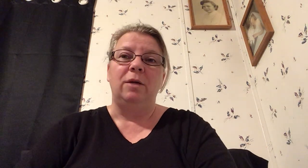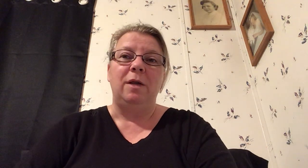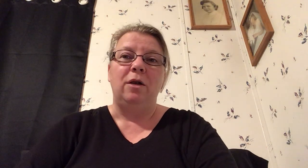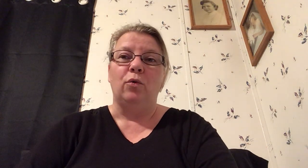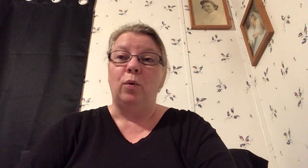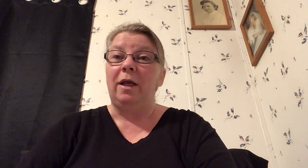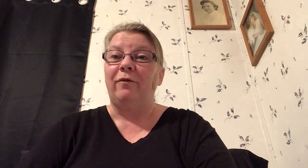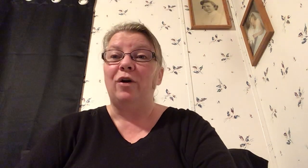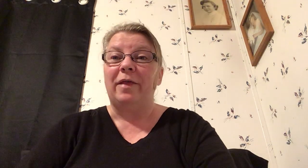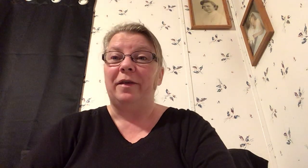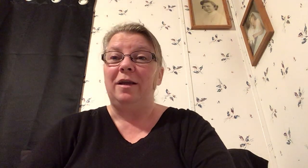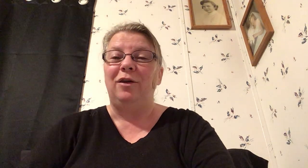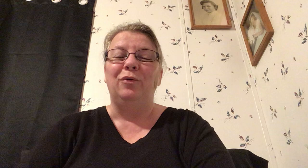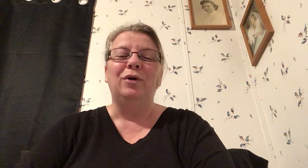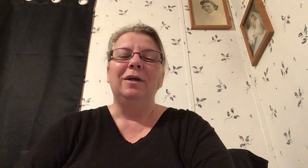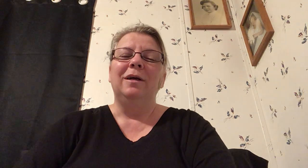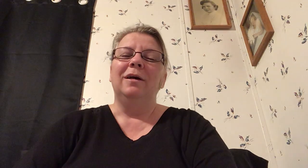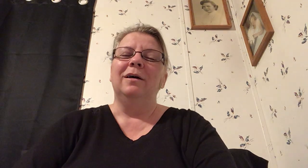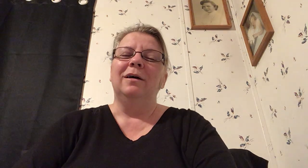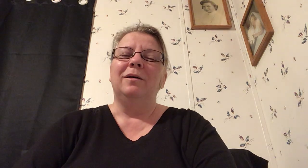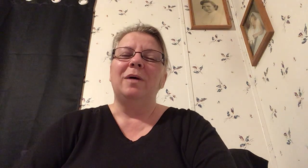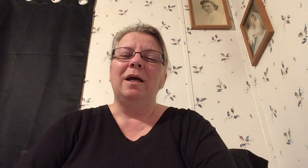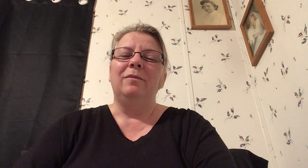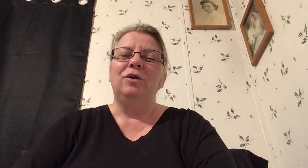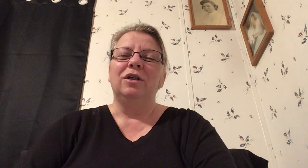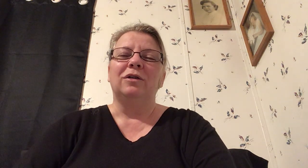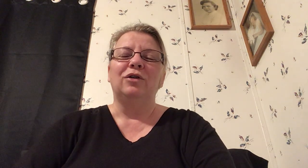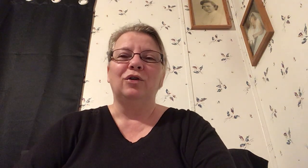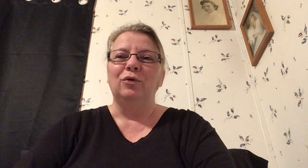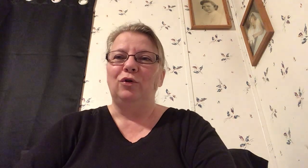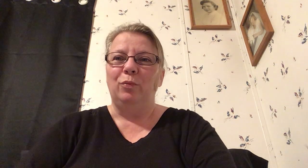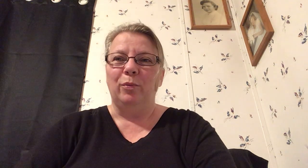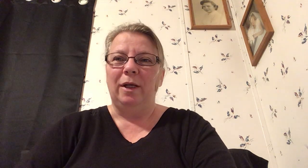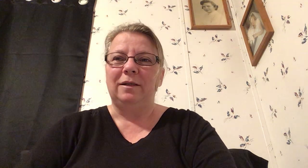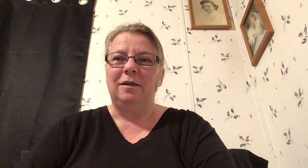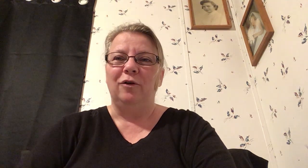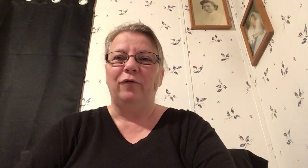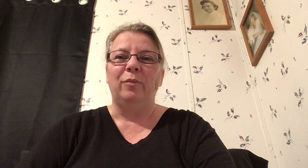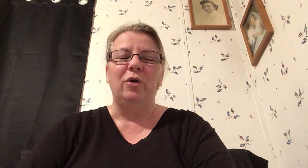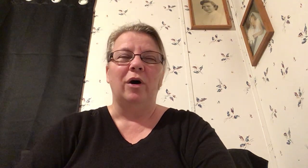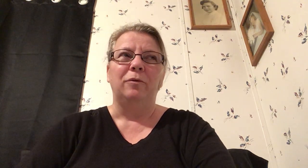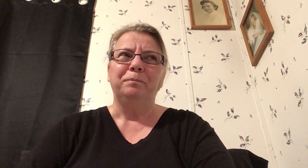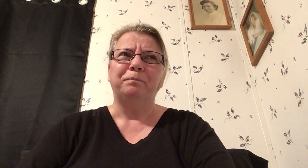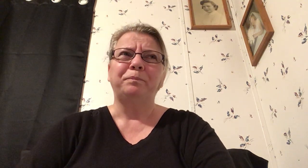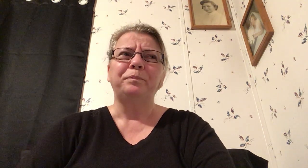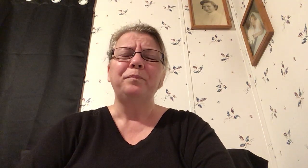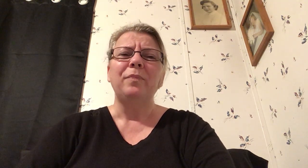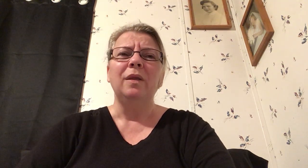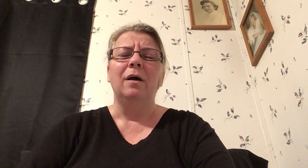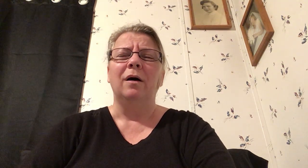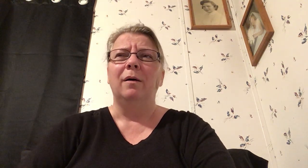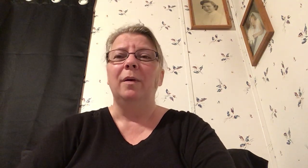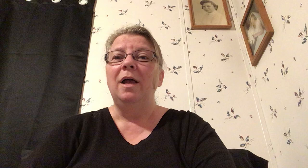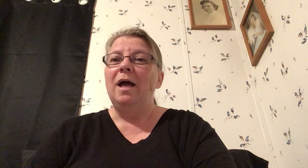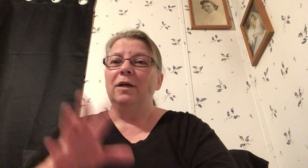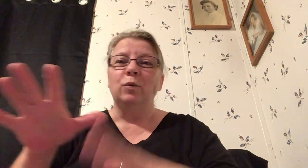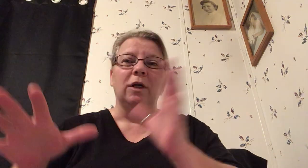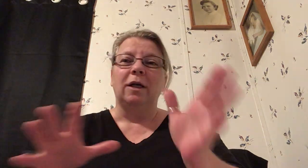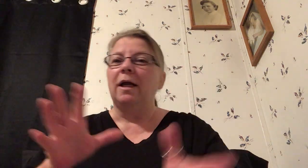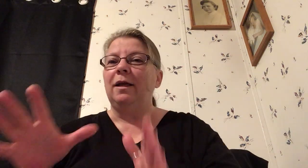me or whatever i thank you um i am just so super blessed to hear from you all um i just want to kind of